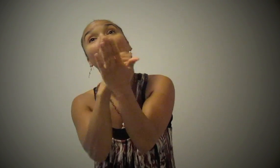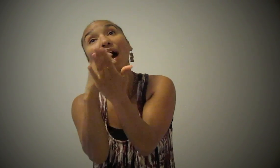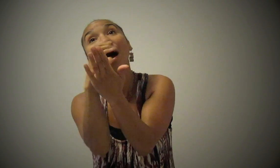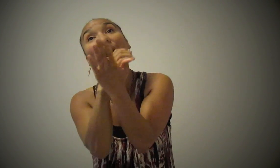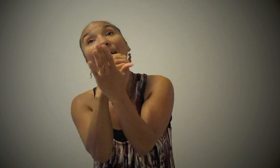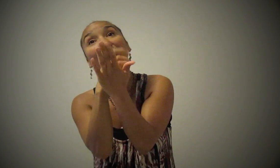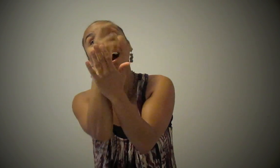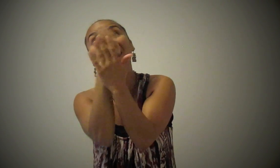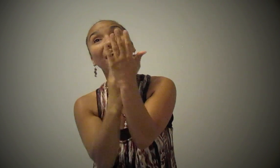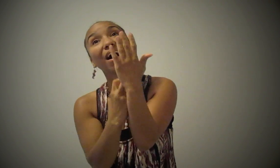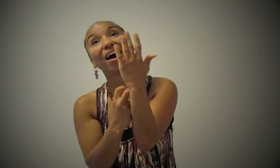maybe